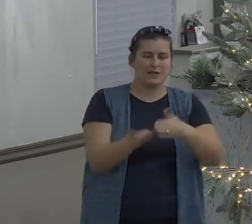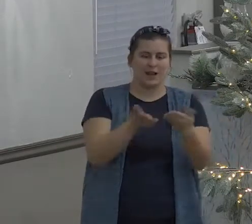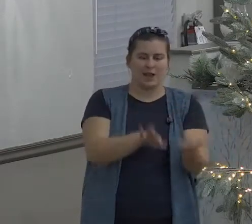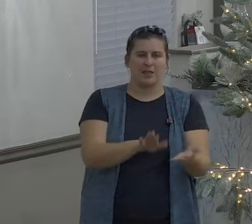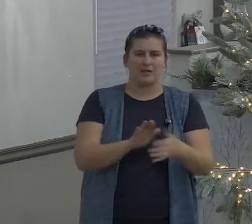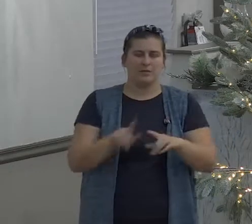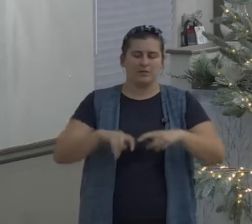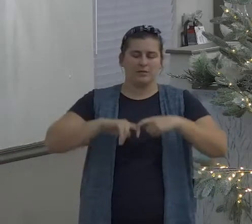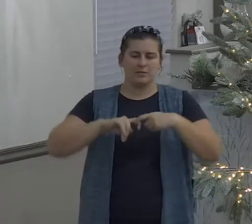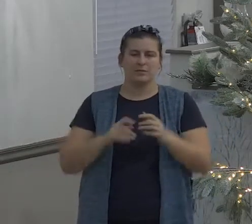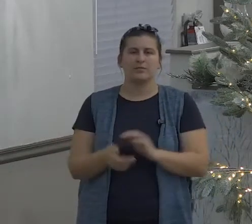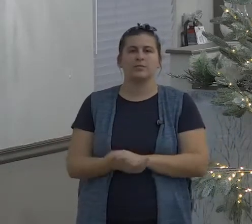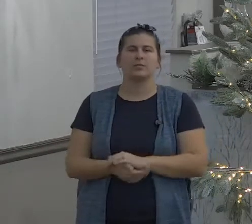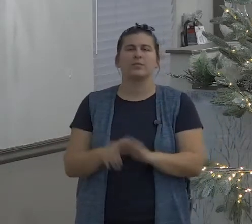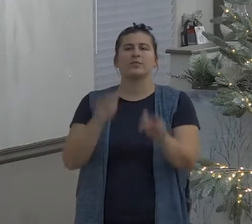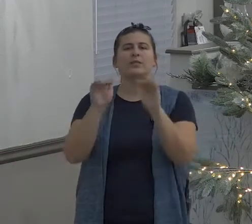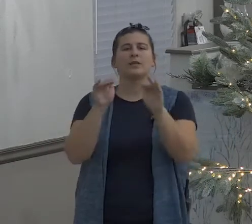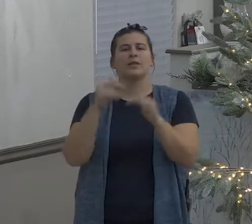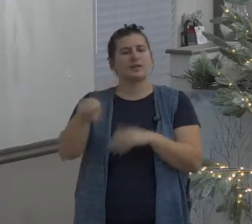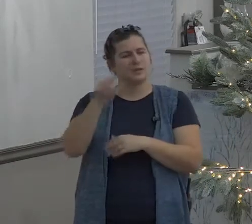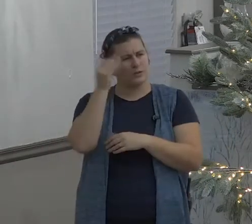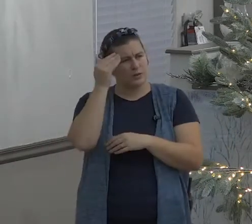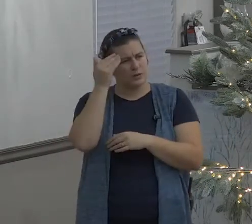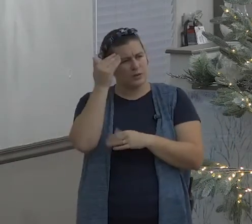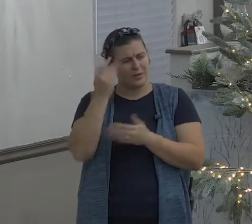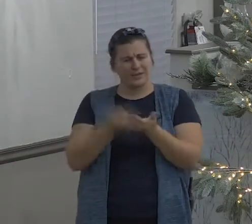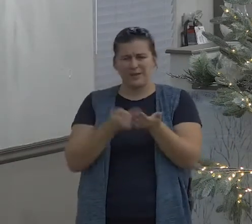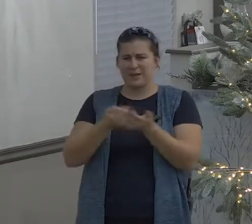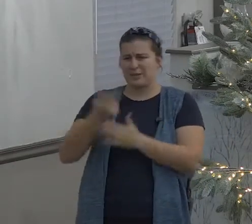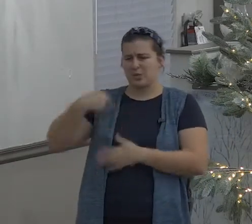next yea though I walk through the valley of the shadow of death